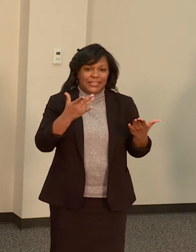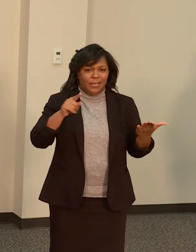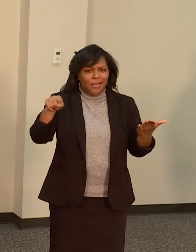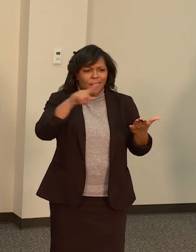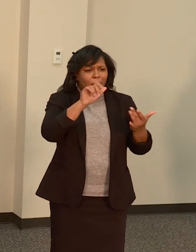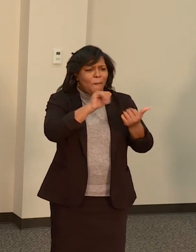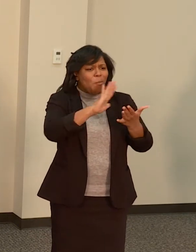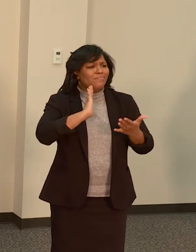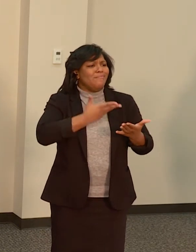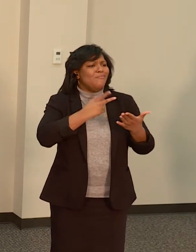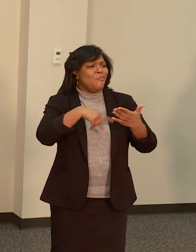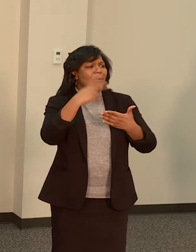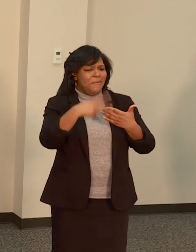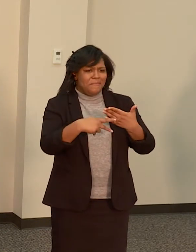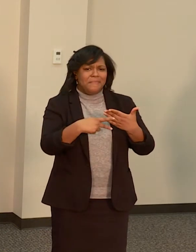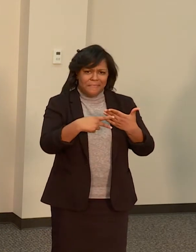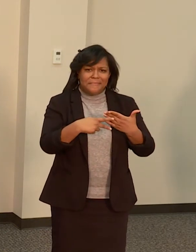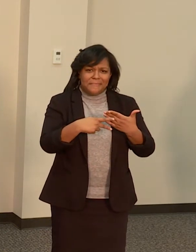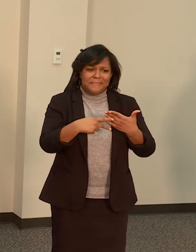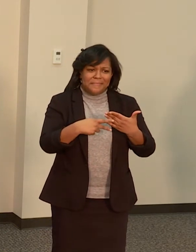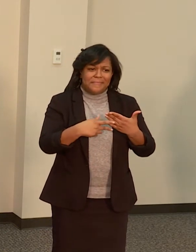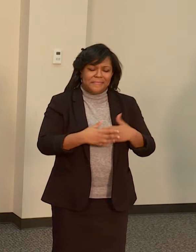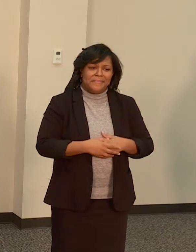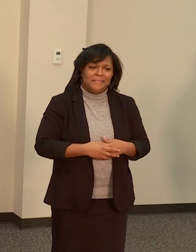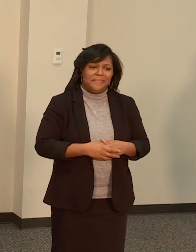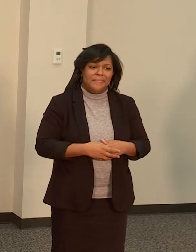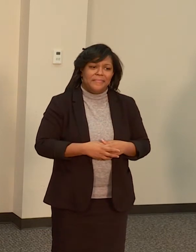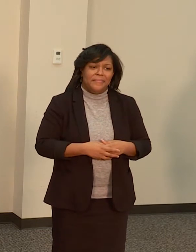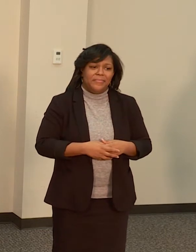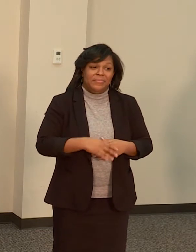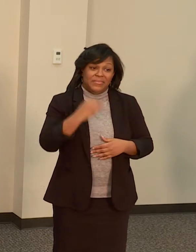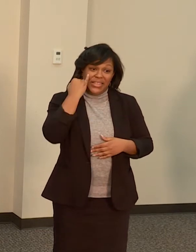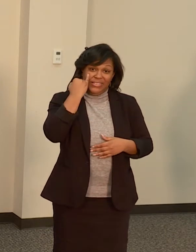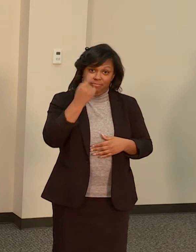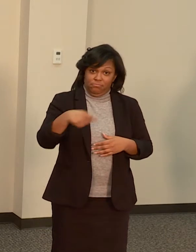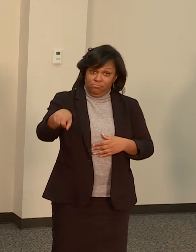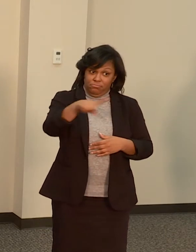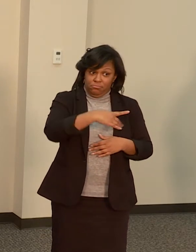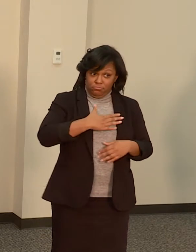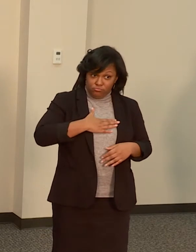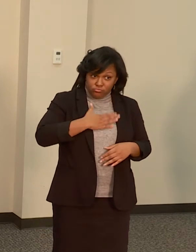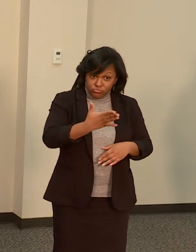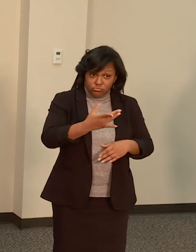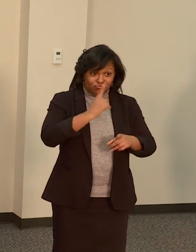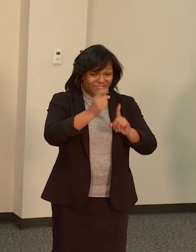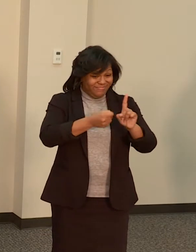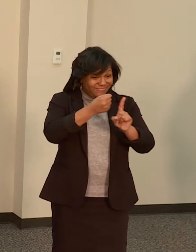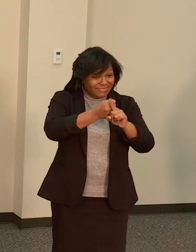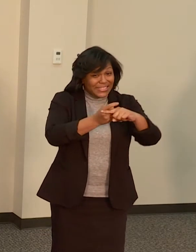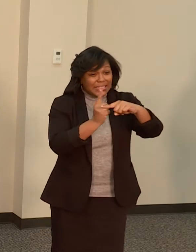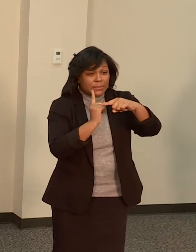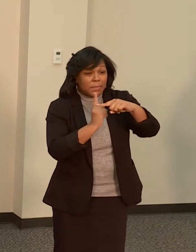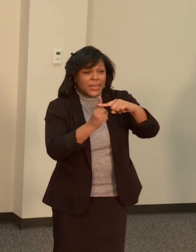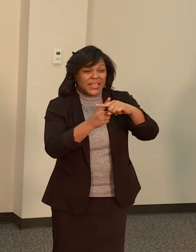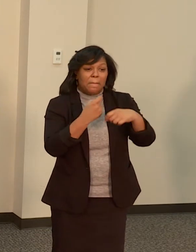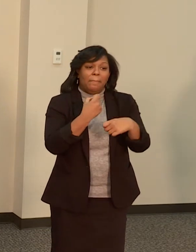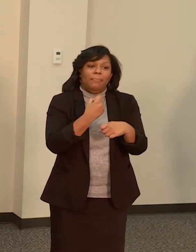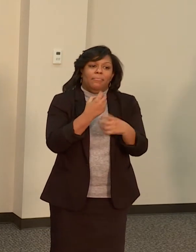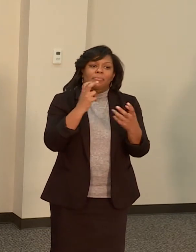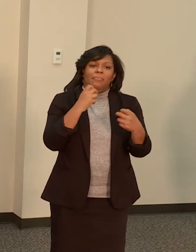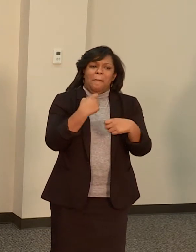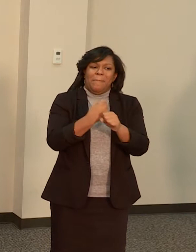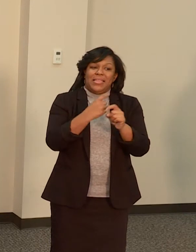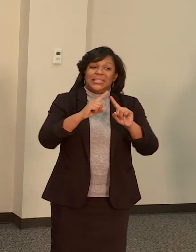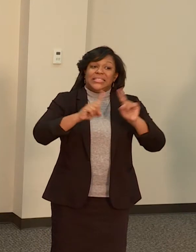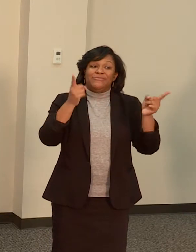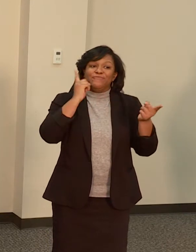if you are willing to make a difference for a deserving family. And lastly, I certainly want